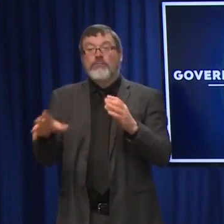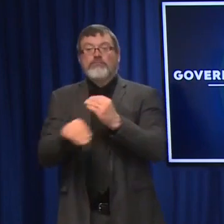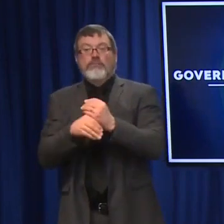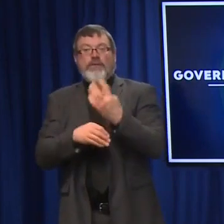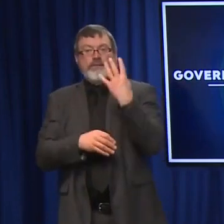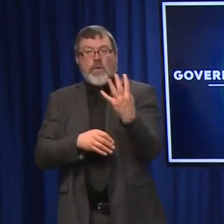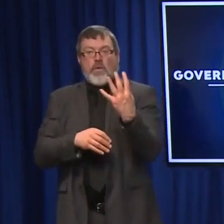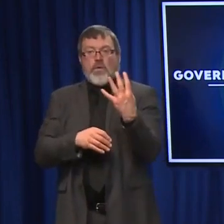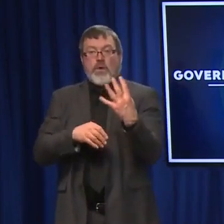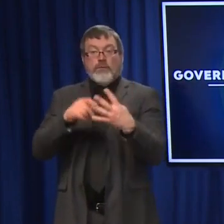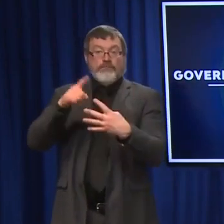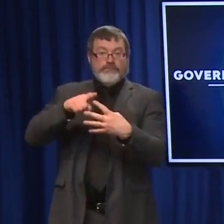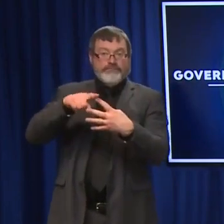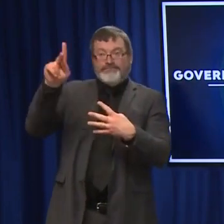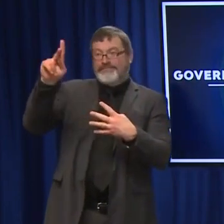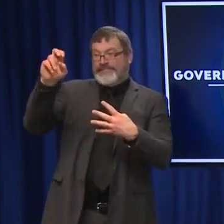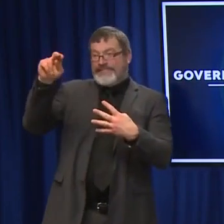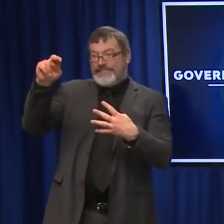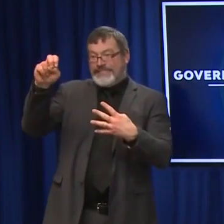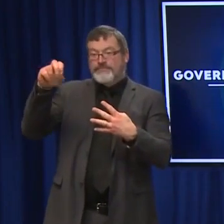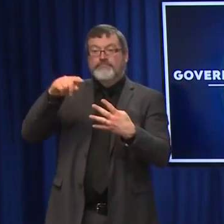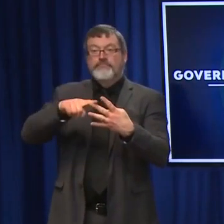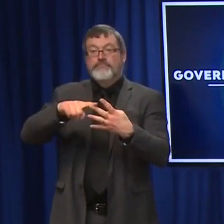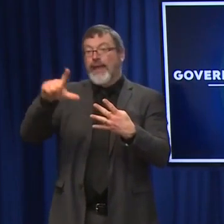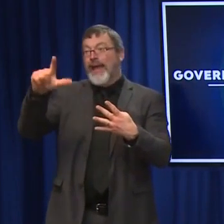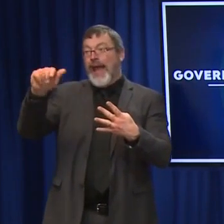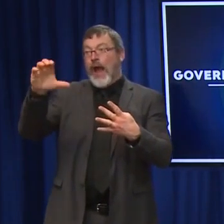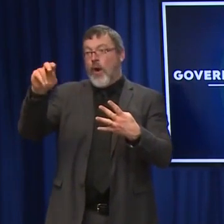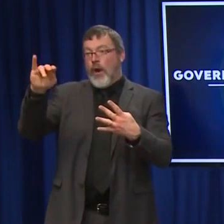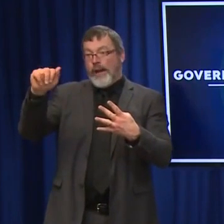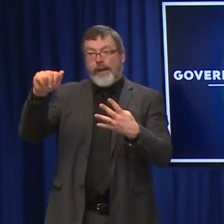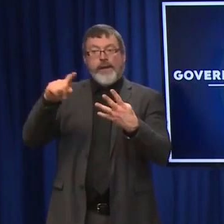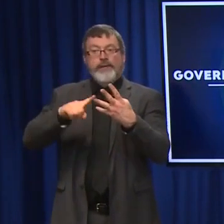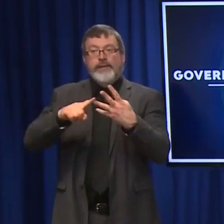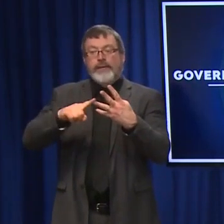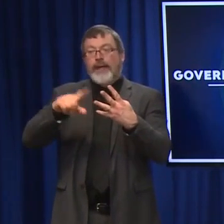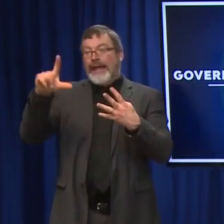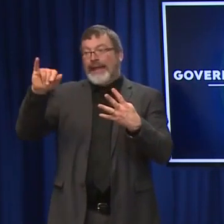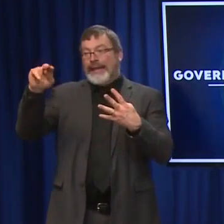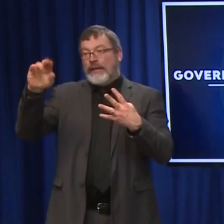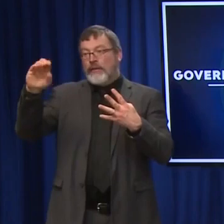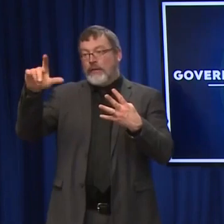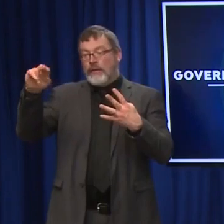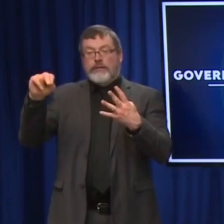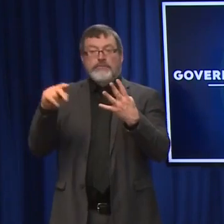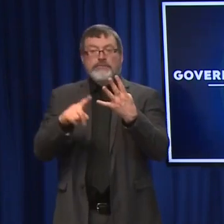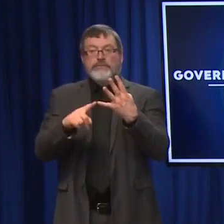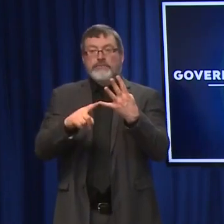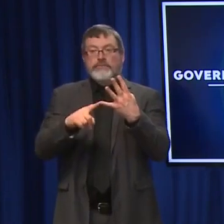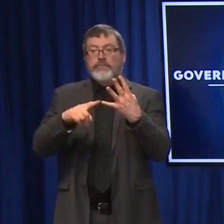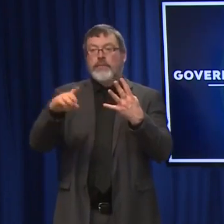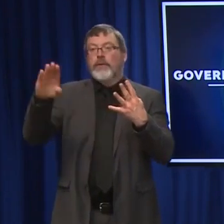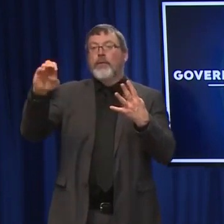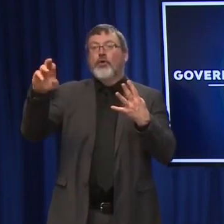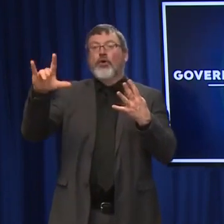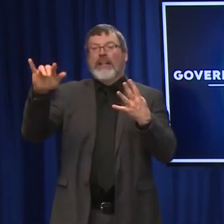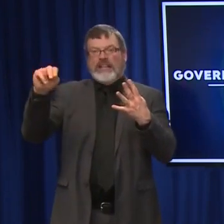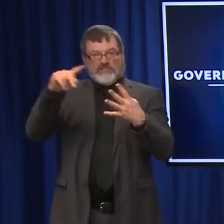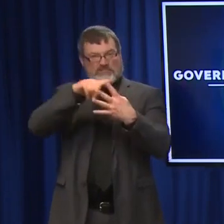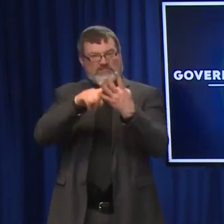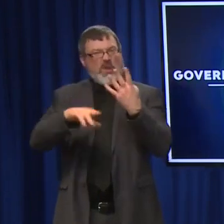another one in the Berlin-Gorum area. So, a lot of opportunity. Just go onto our website, and you can see exactly where all of these fixed sites are,